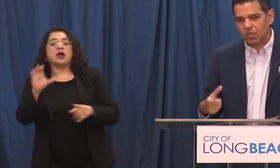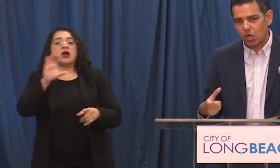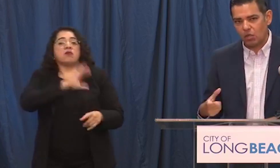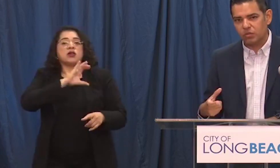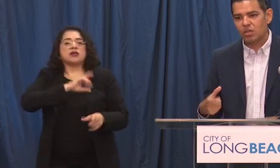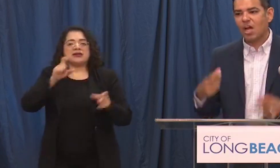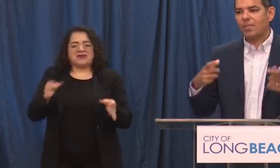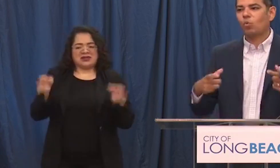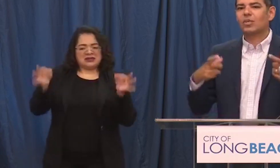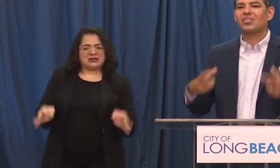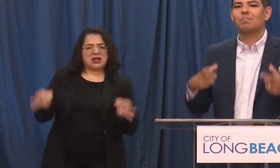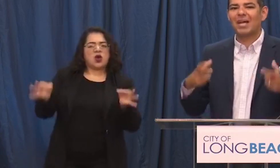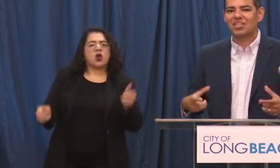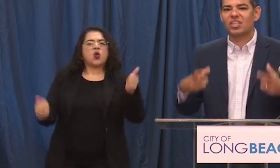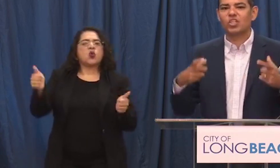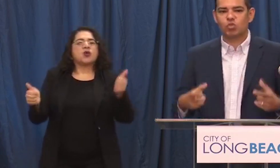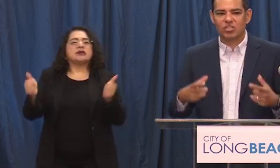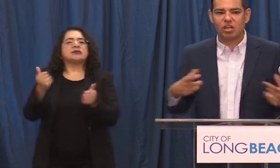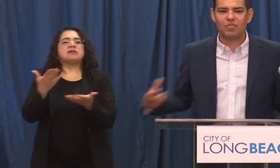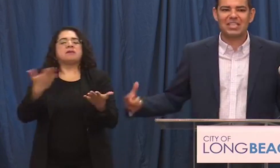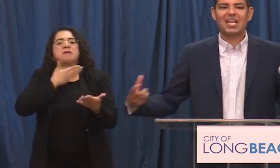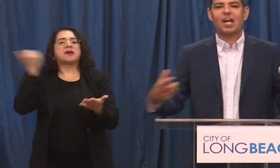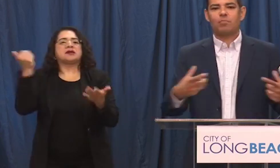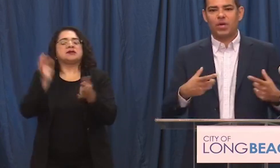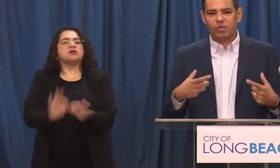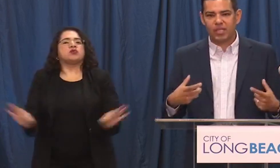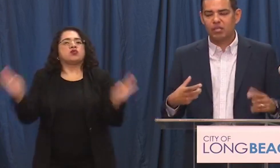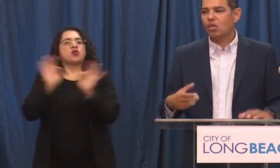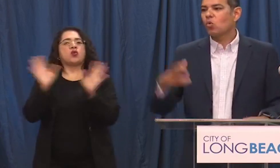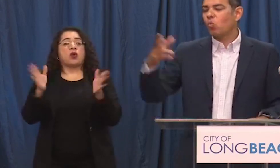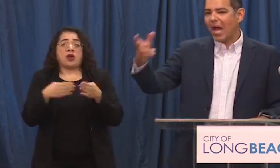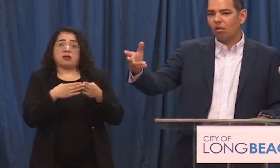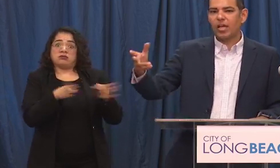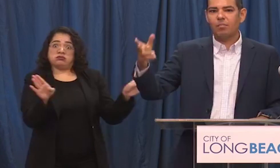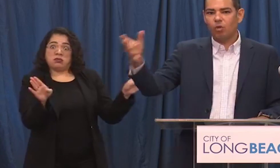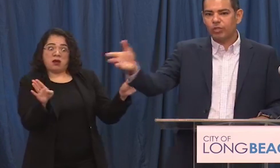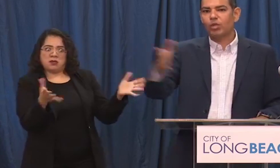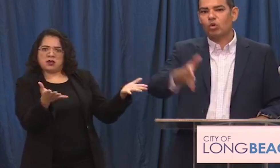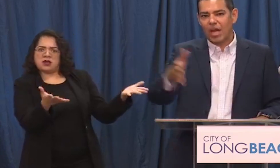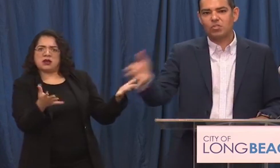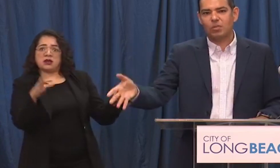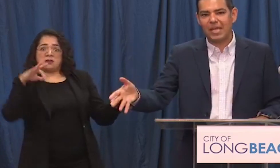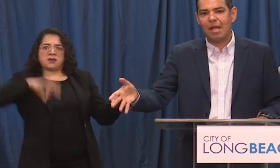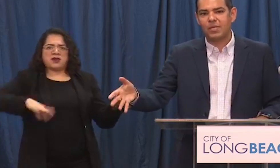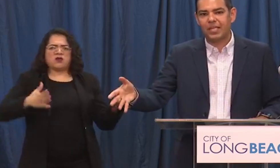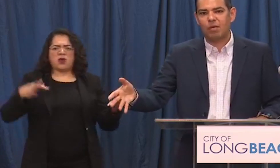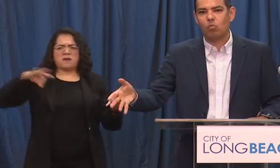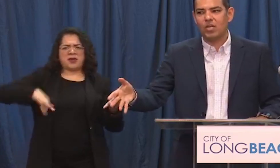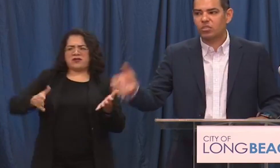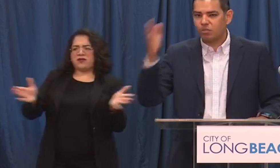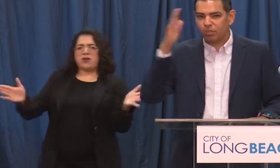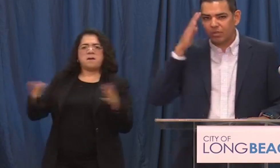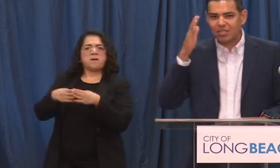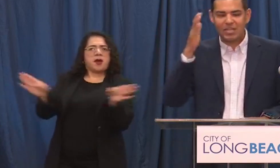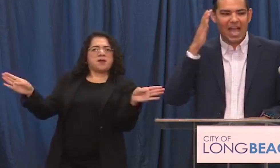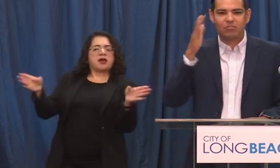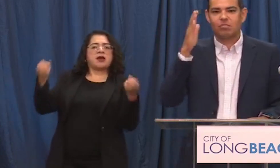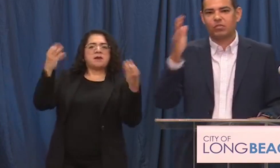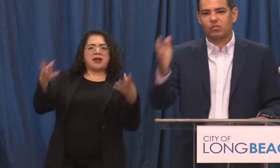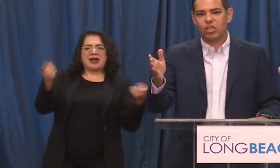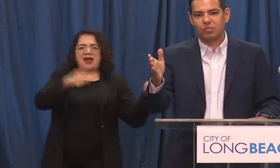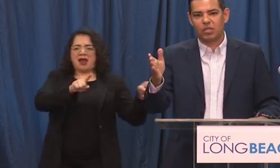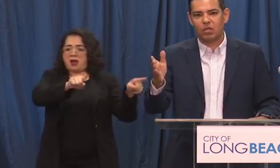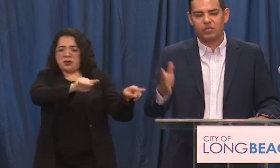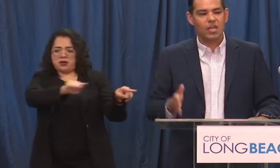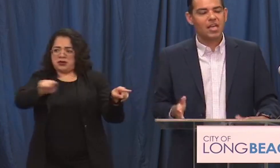make judgment calls about what's in the best interest of the entire public while multiple crimes could be happening at once and so the police has